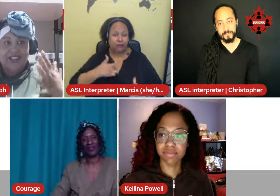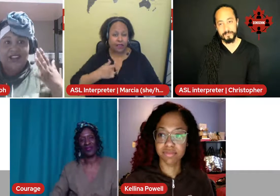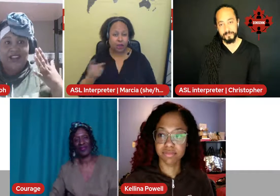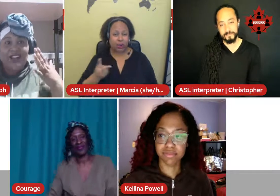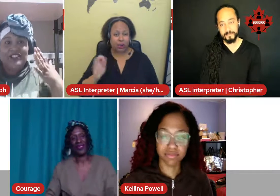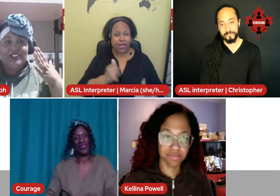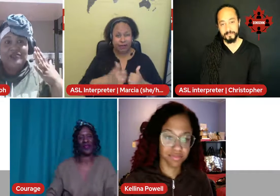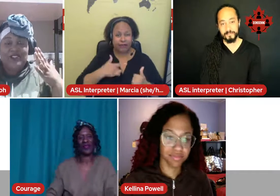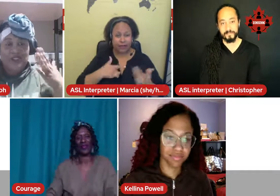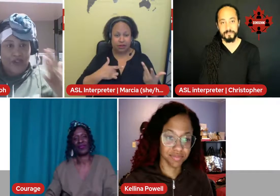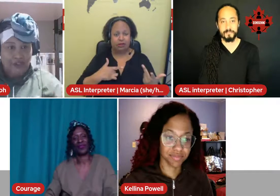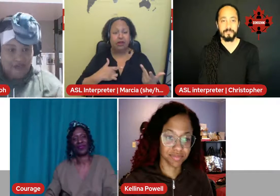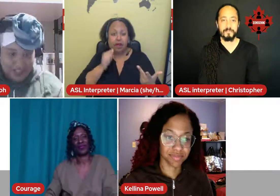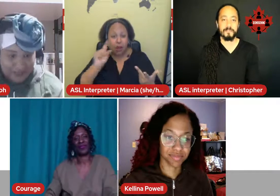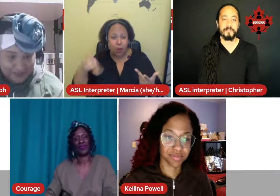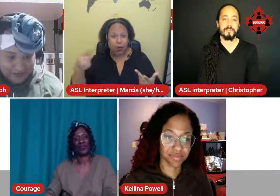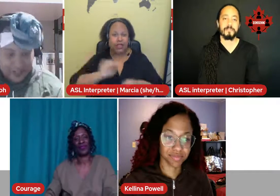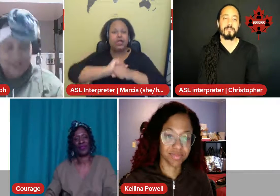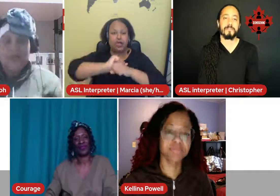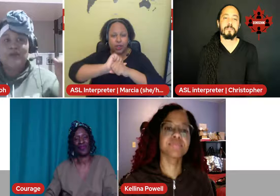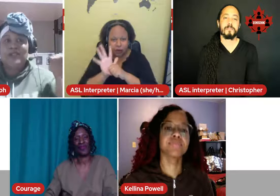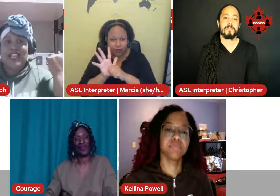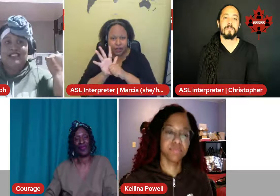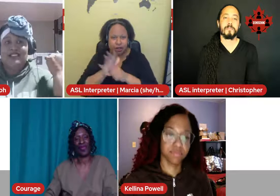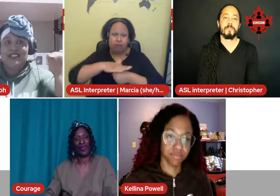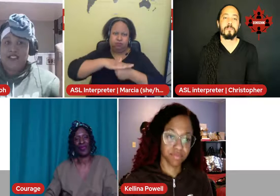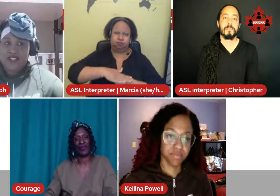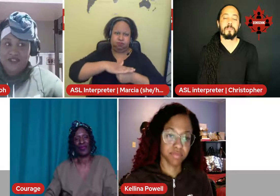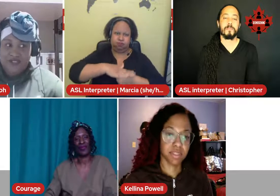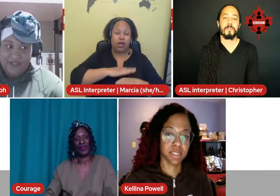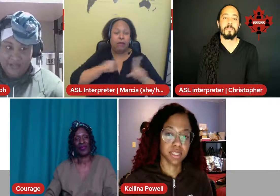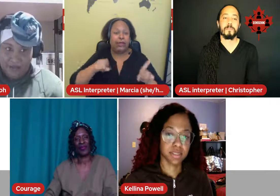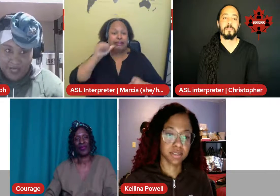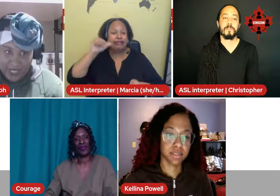Not just with COVID, but we had the Derek Chauvin verdict.